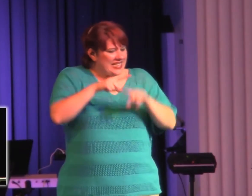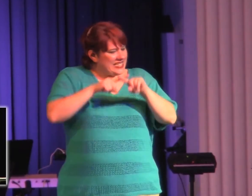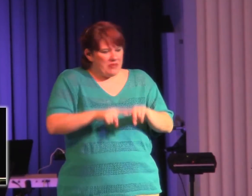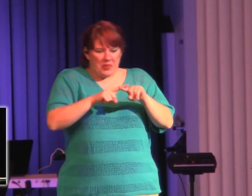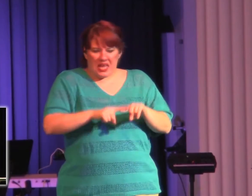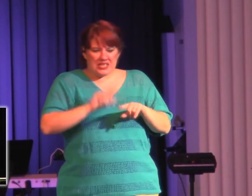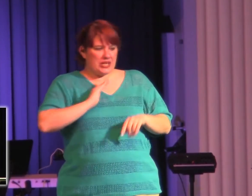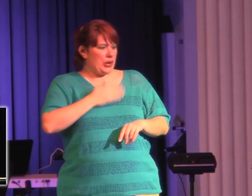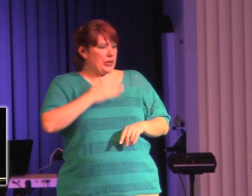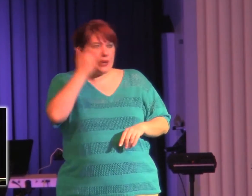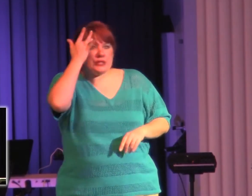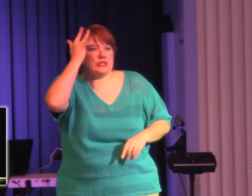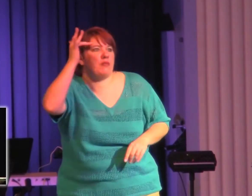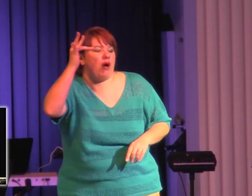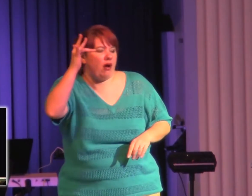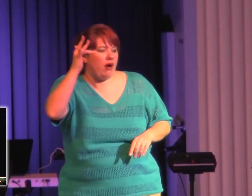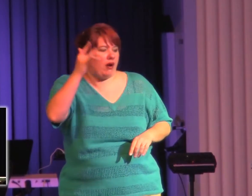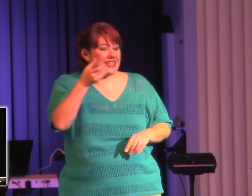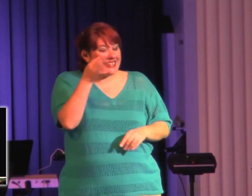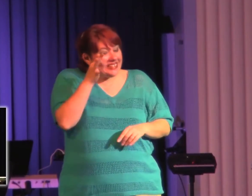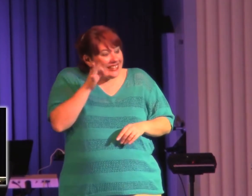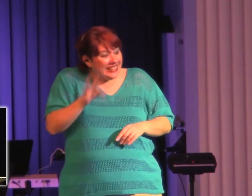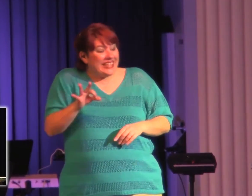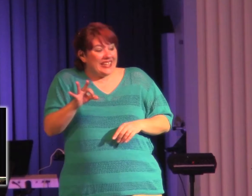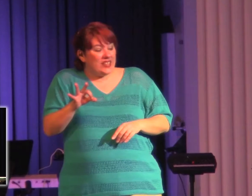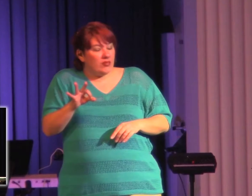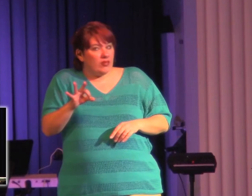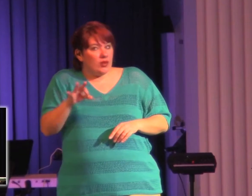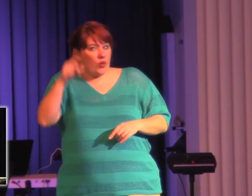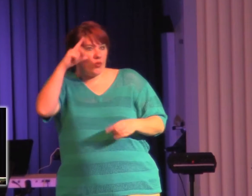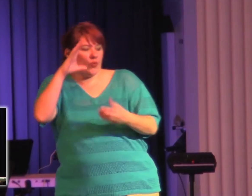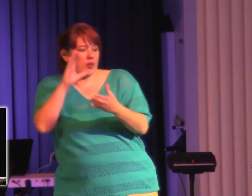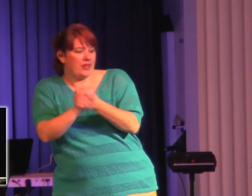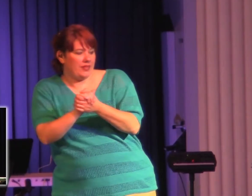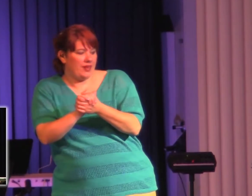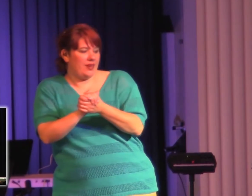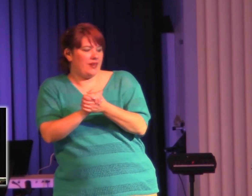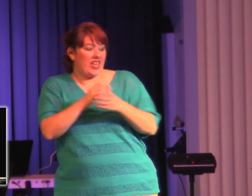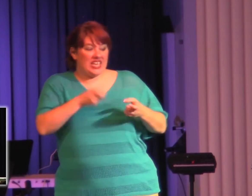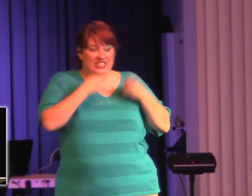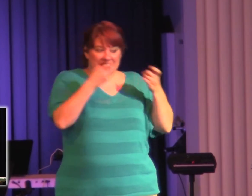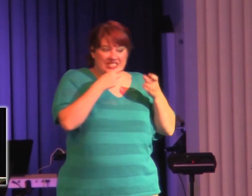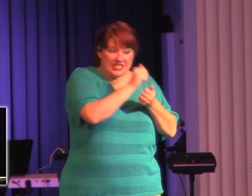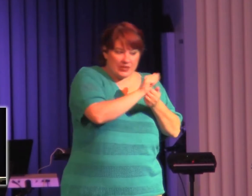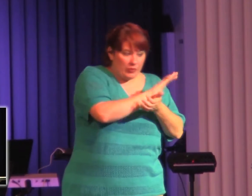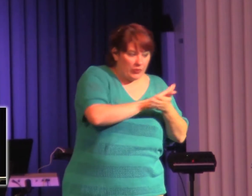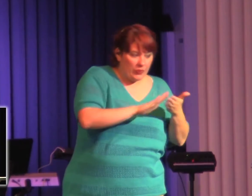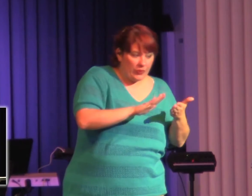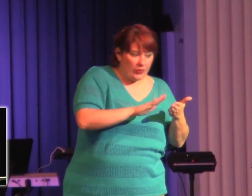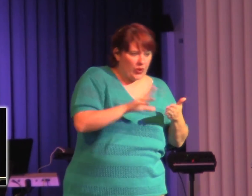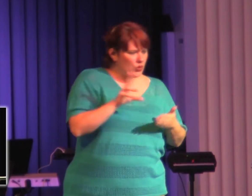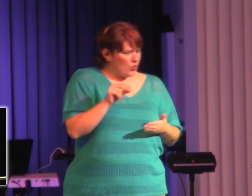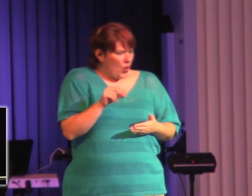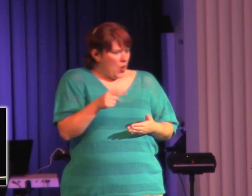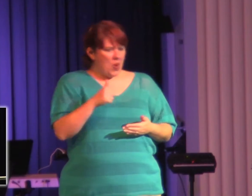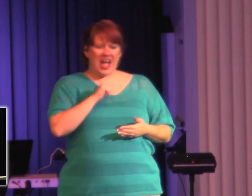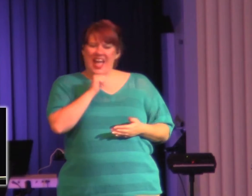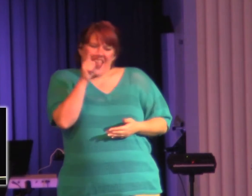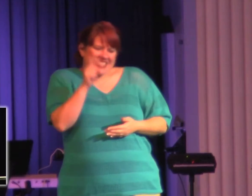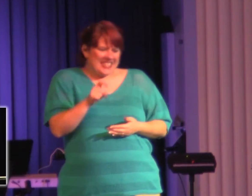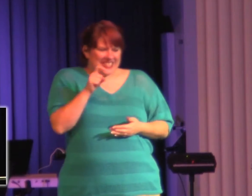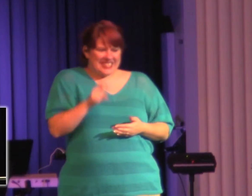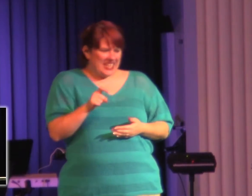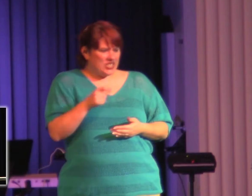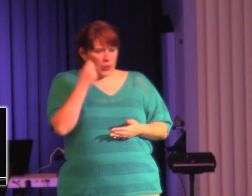to faith. And that's not what he's talking about. It has nothing to do with our intellectual ability. See, I didn't have to figure out what the